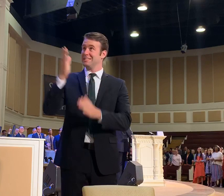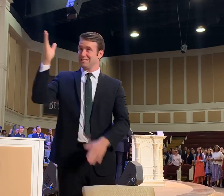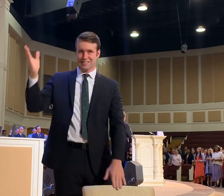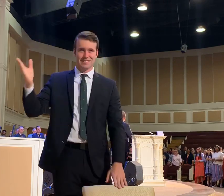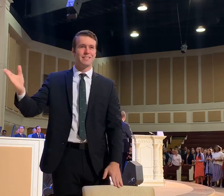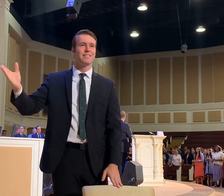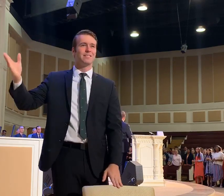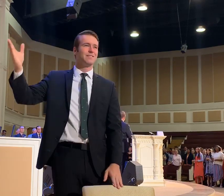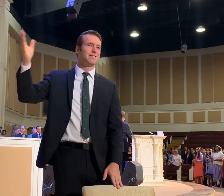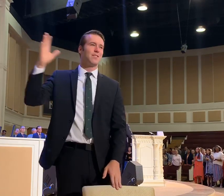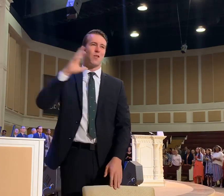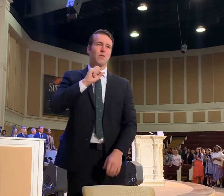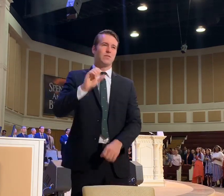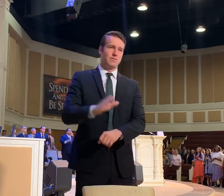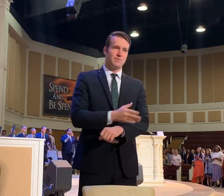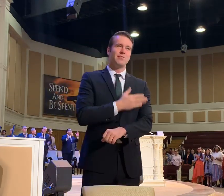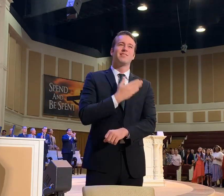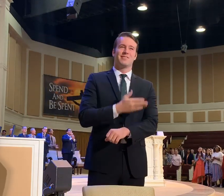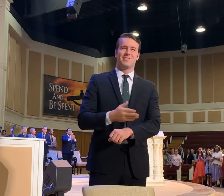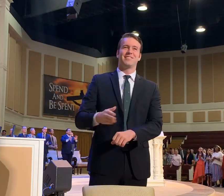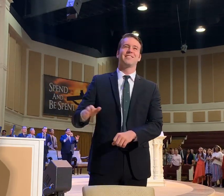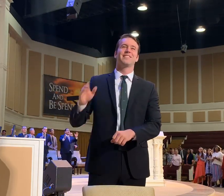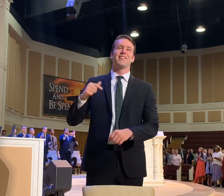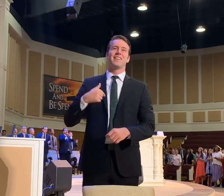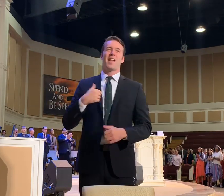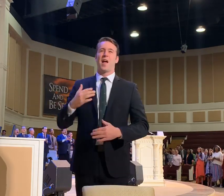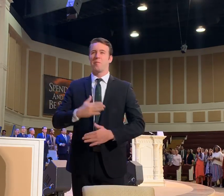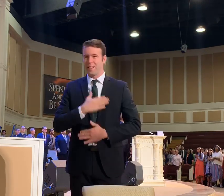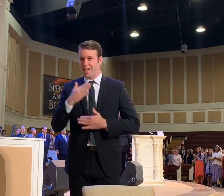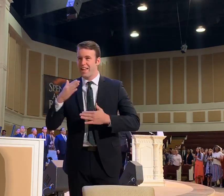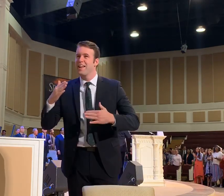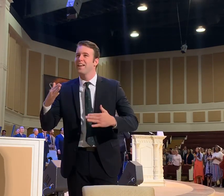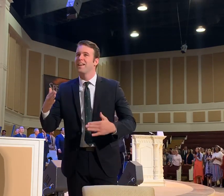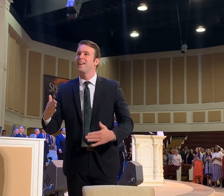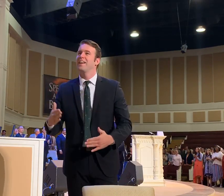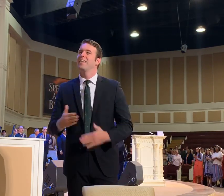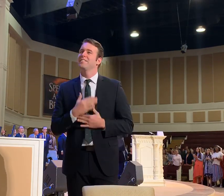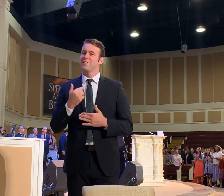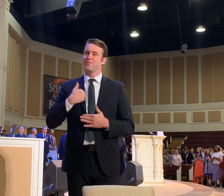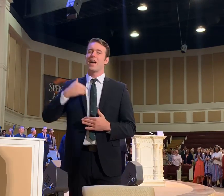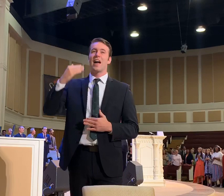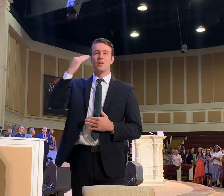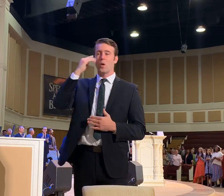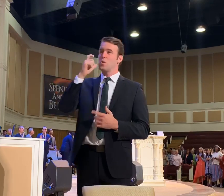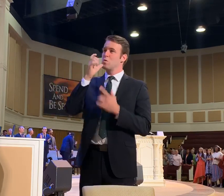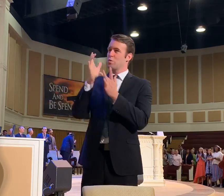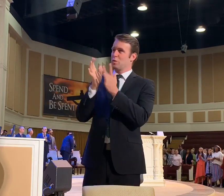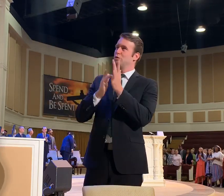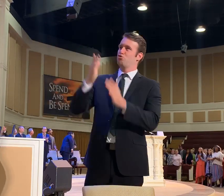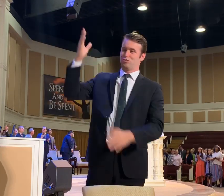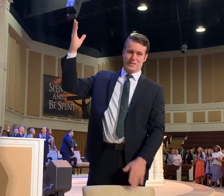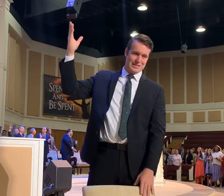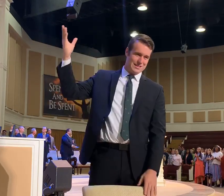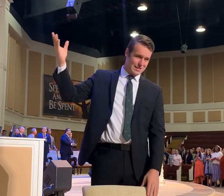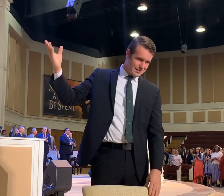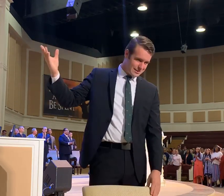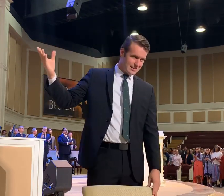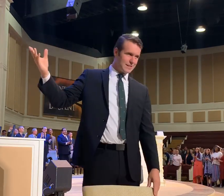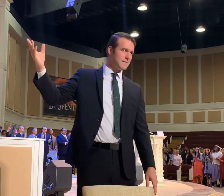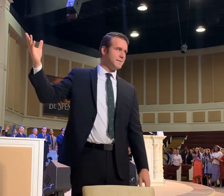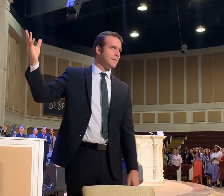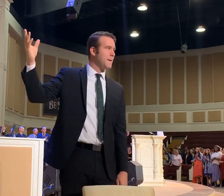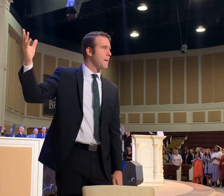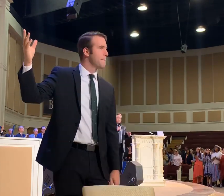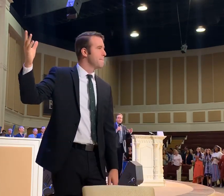is. Come on, Lord, I'm glad I know who Jesus